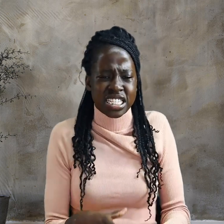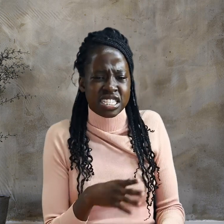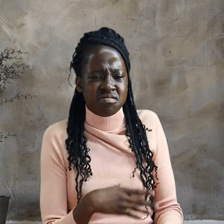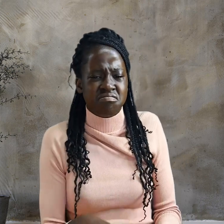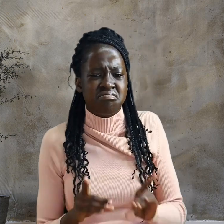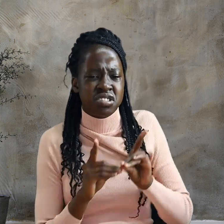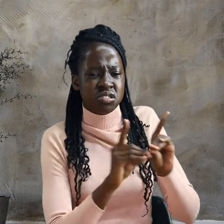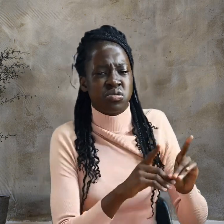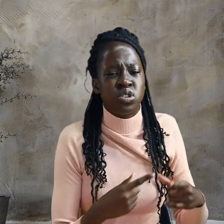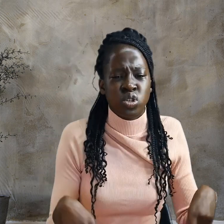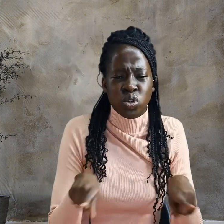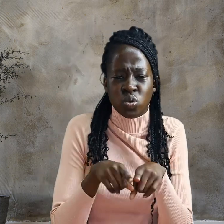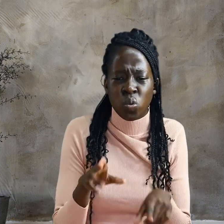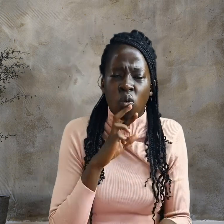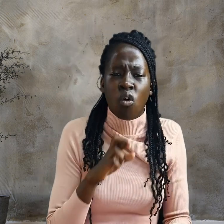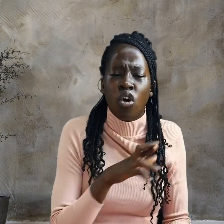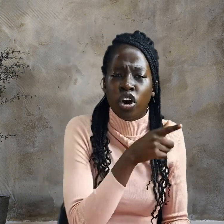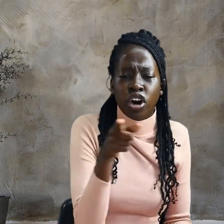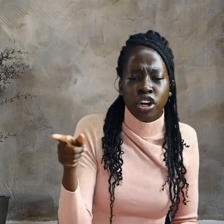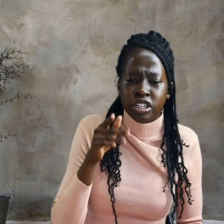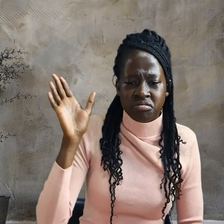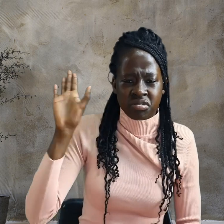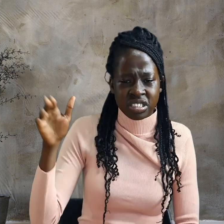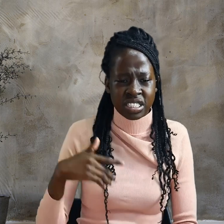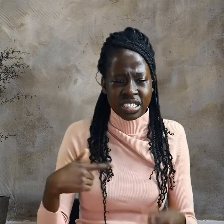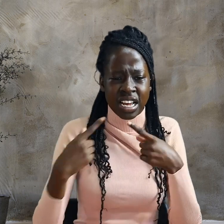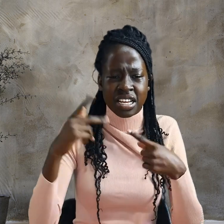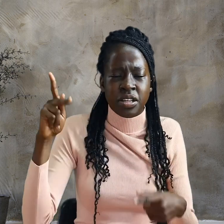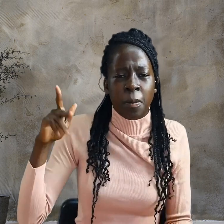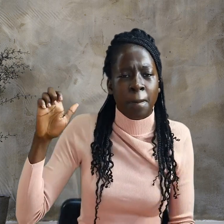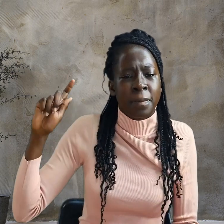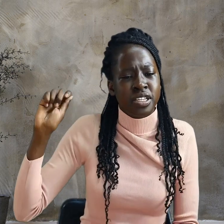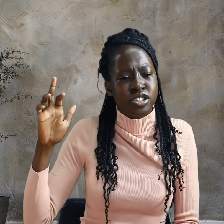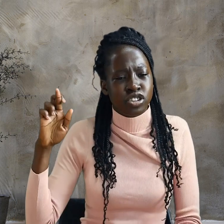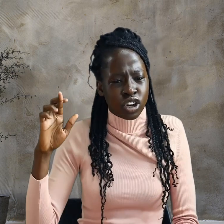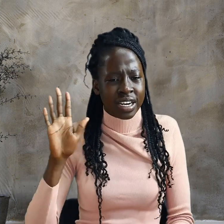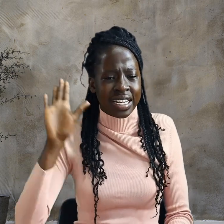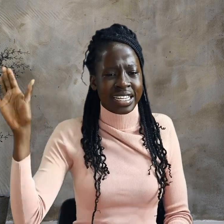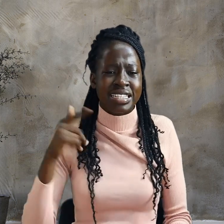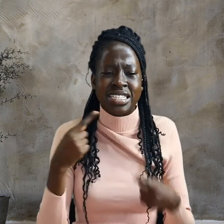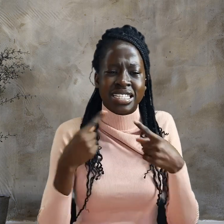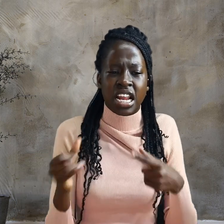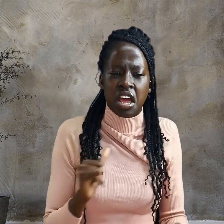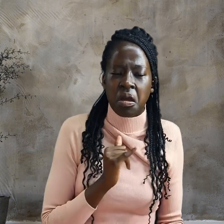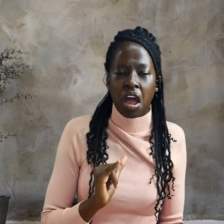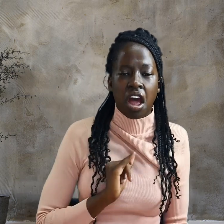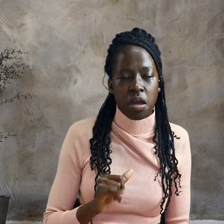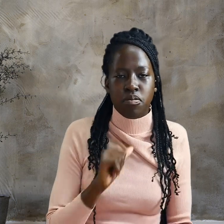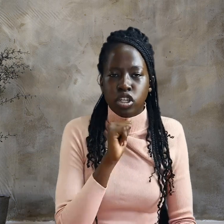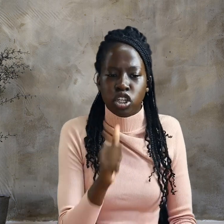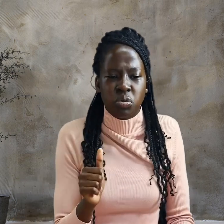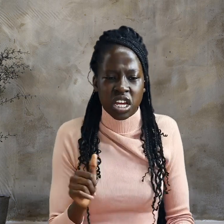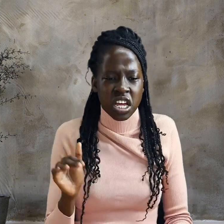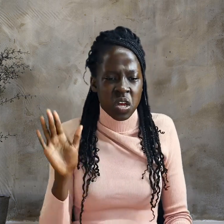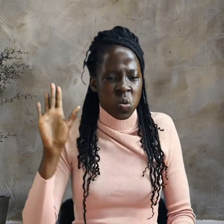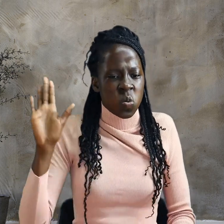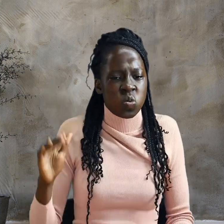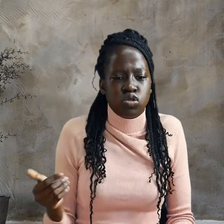I am not. It was cold, and the servants and officials stood around a fire.